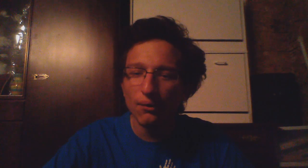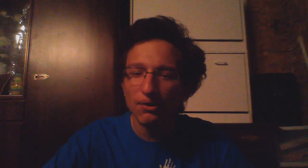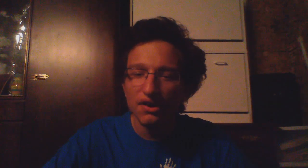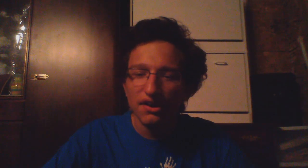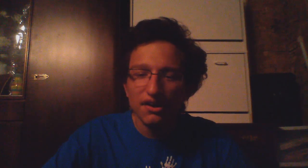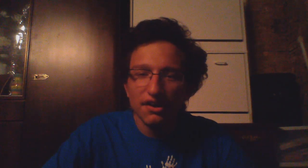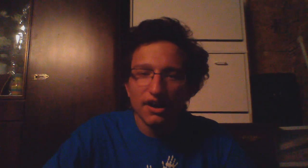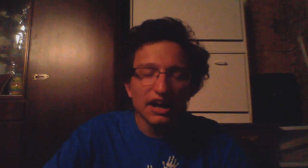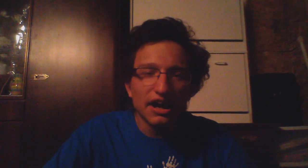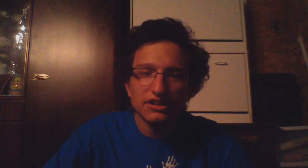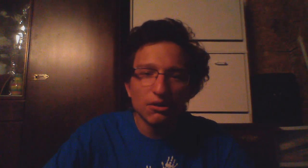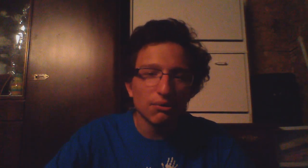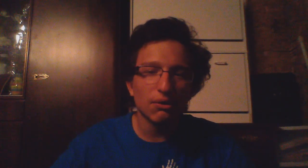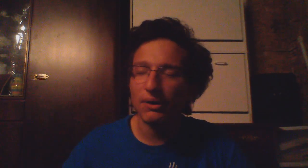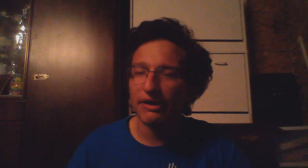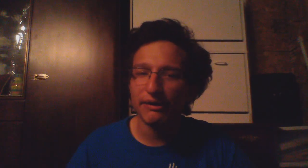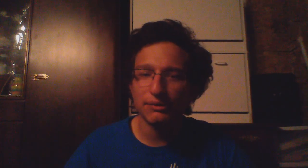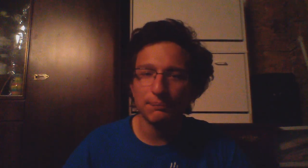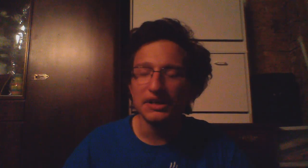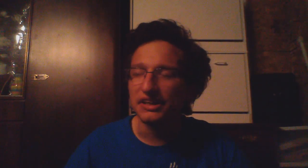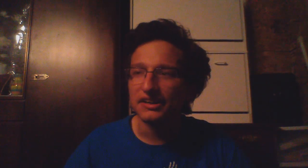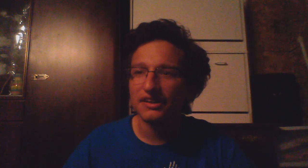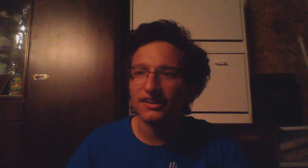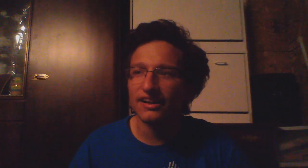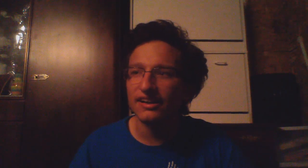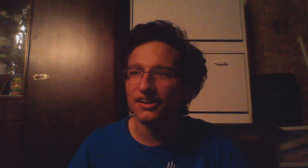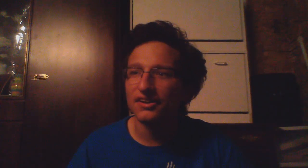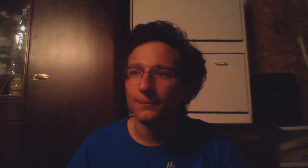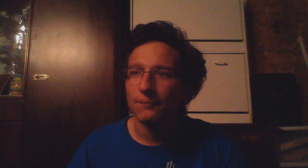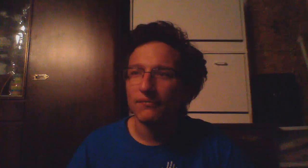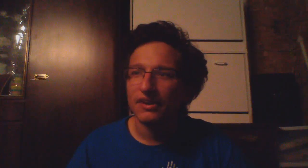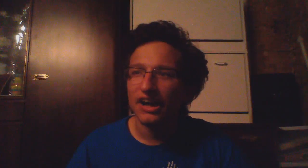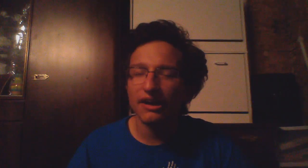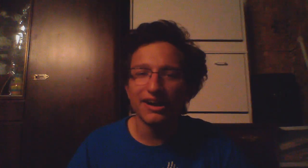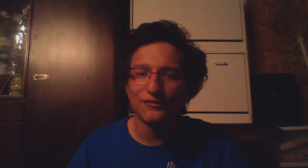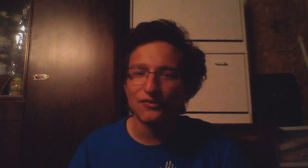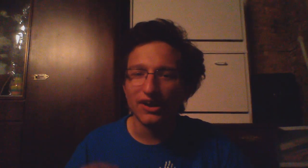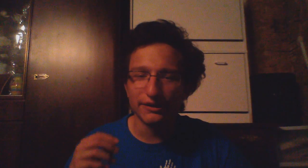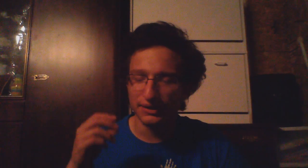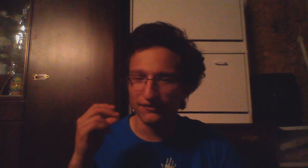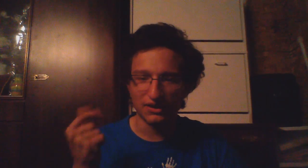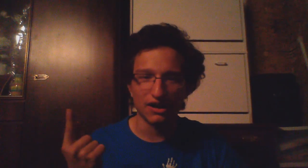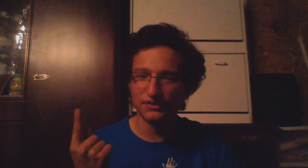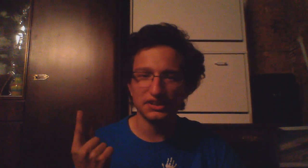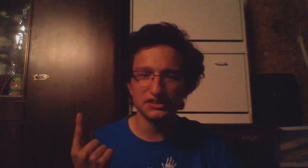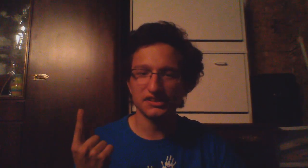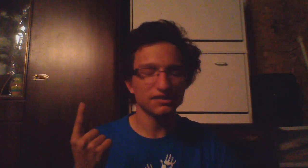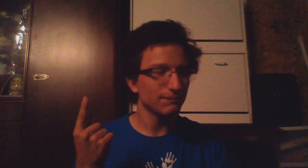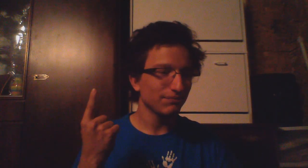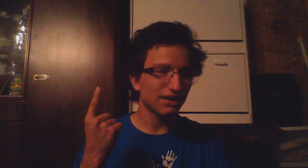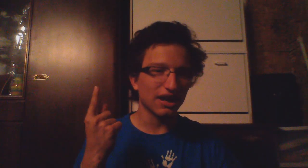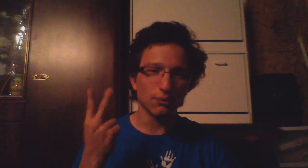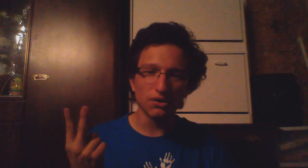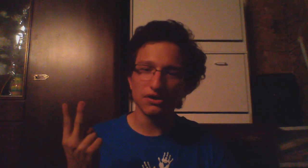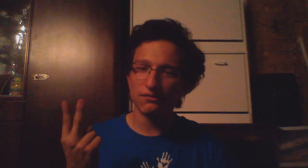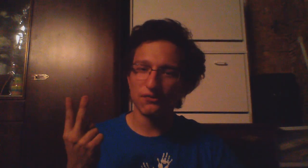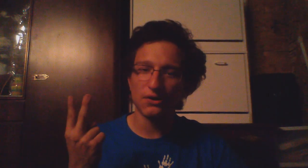I don't know where I would be like I have I would have confidence I wouldn't felt